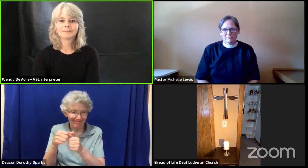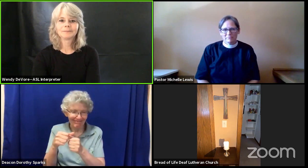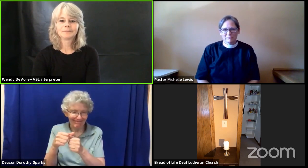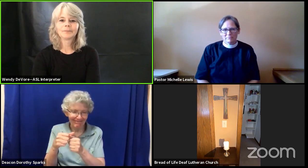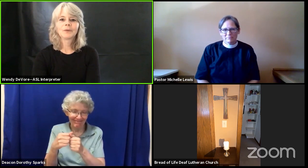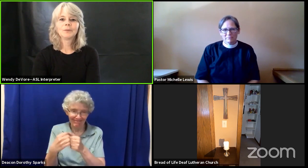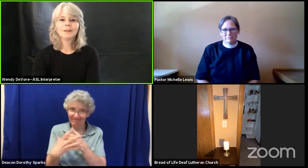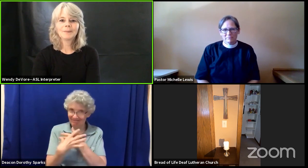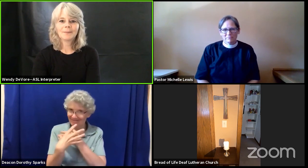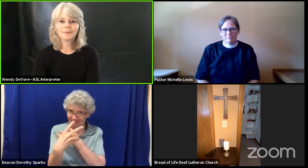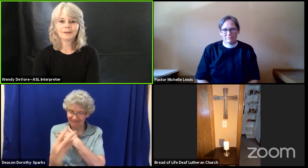Remember,